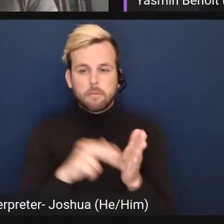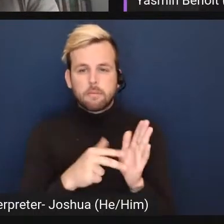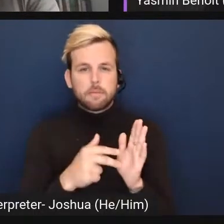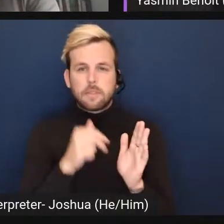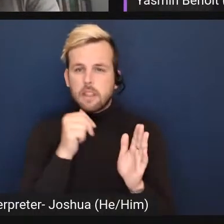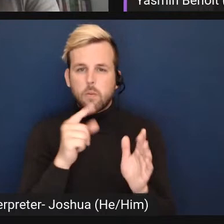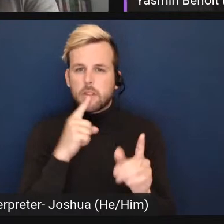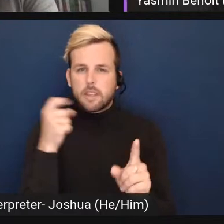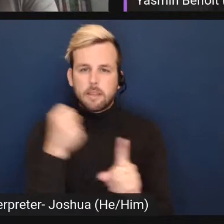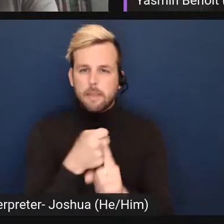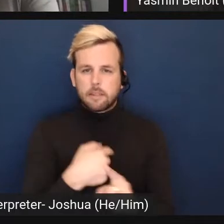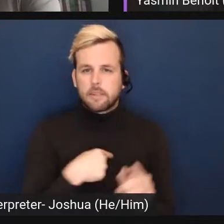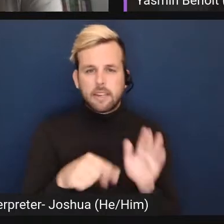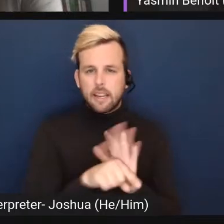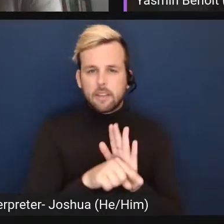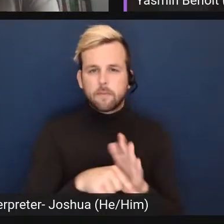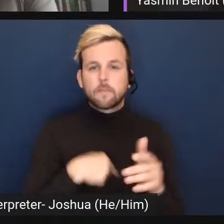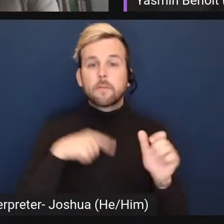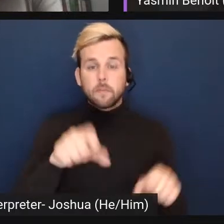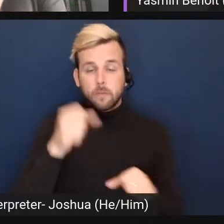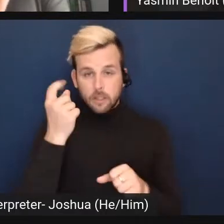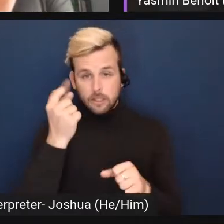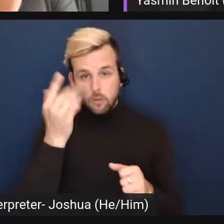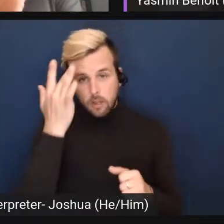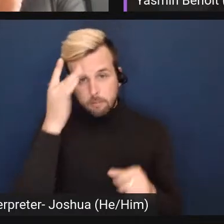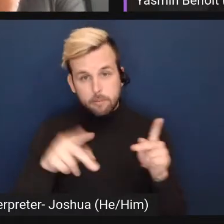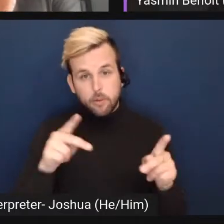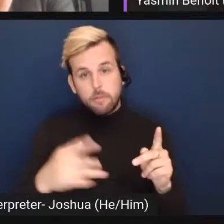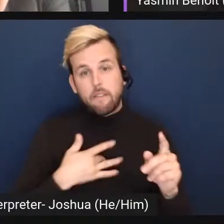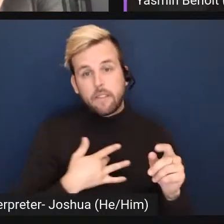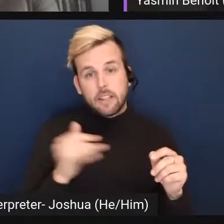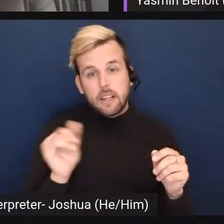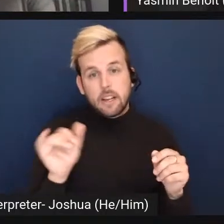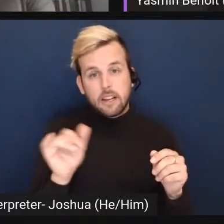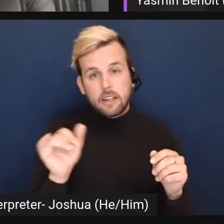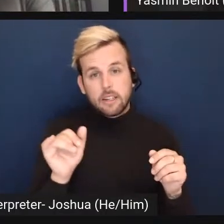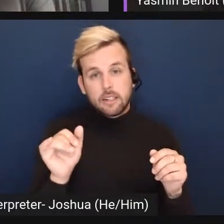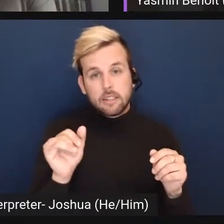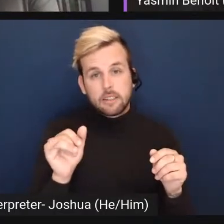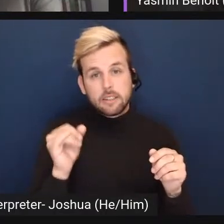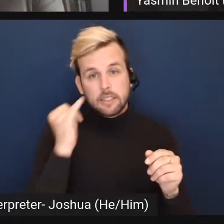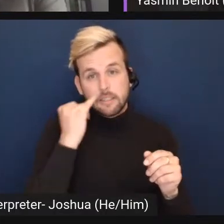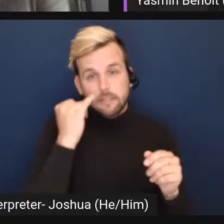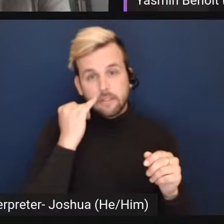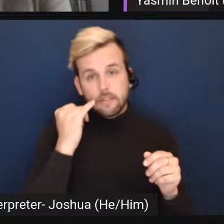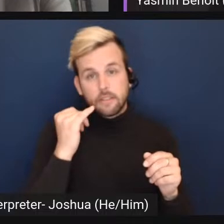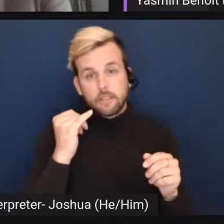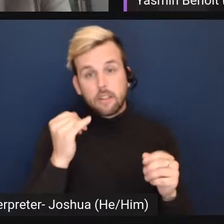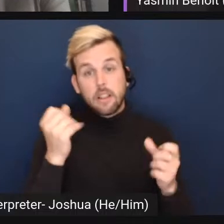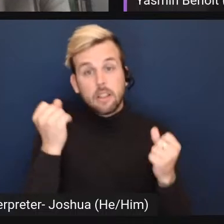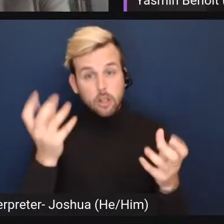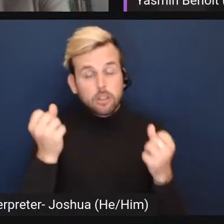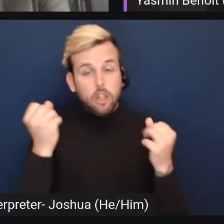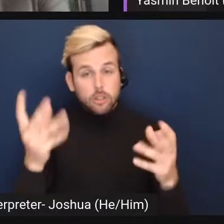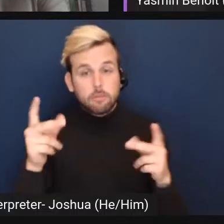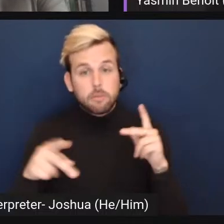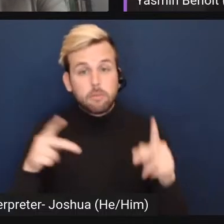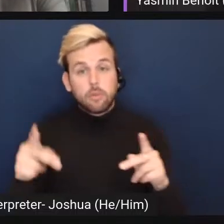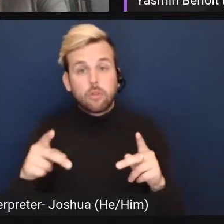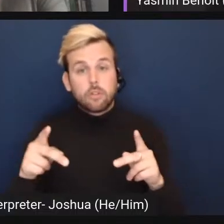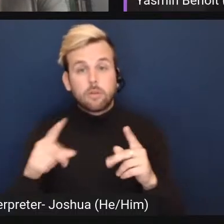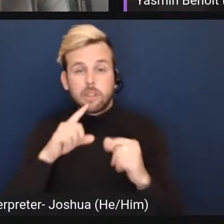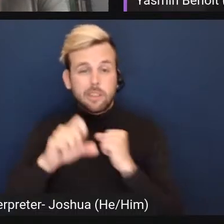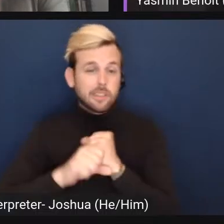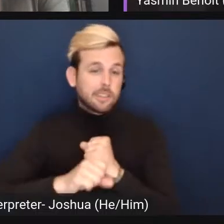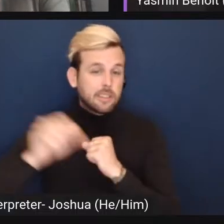impact me. I don't think I can understand why people might feel like if loads and loads of people stretch